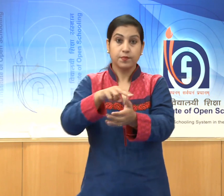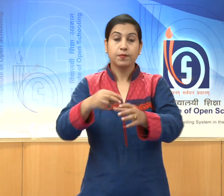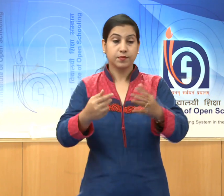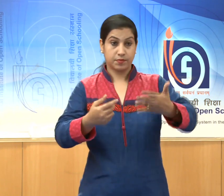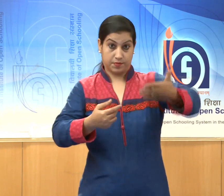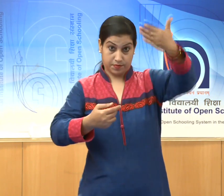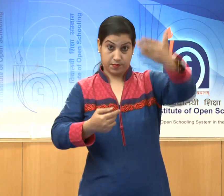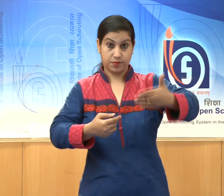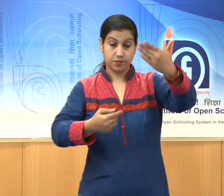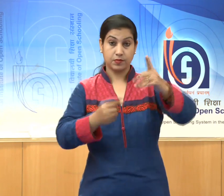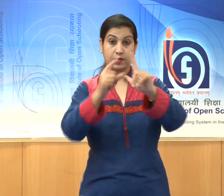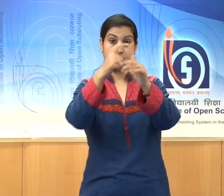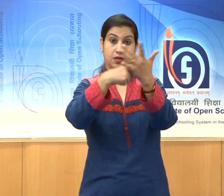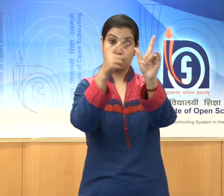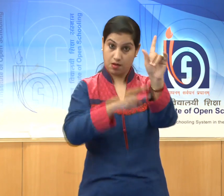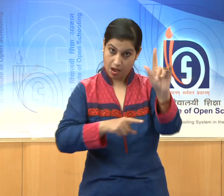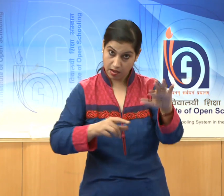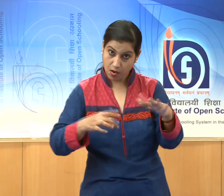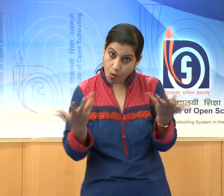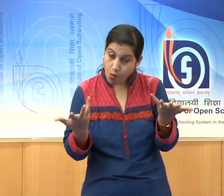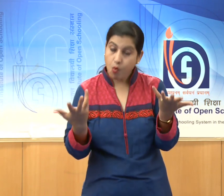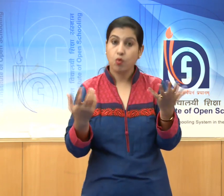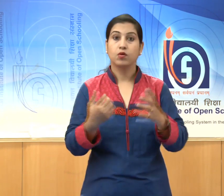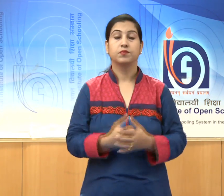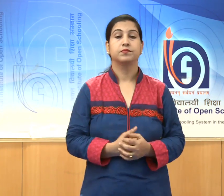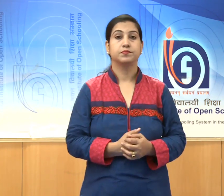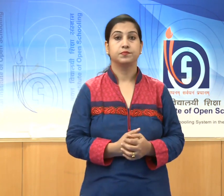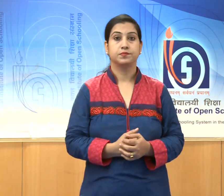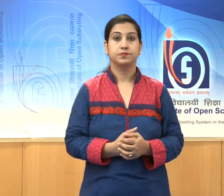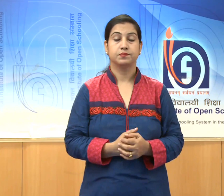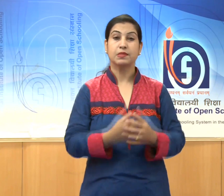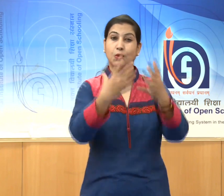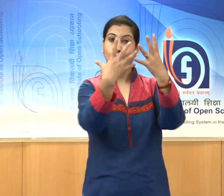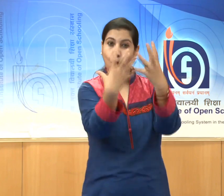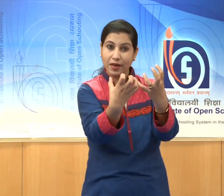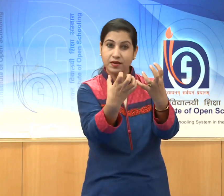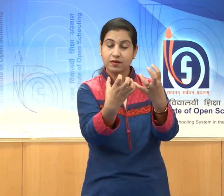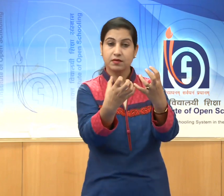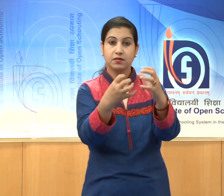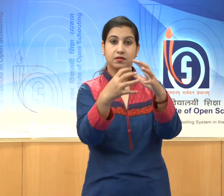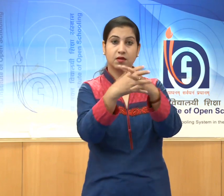dry or wet plaster.